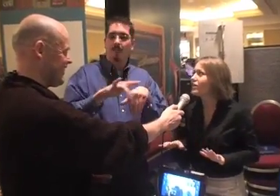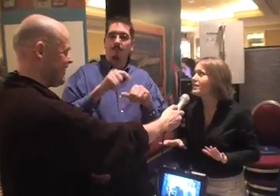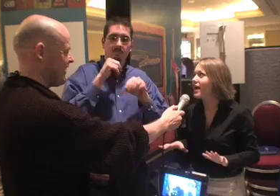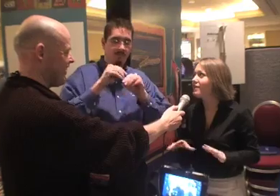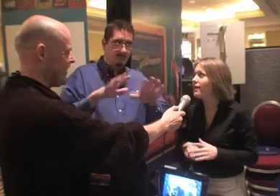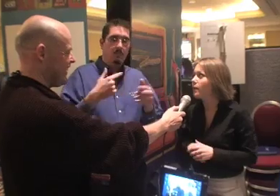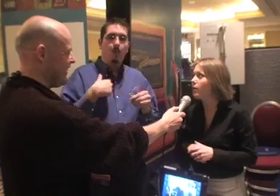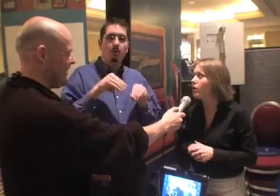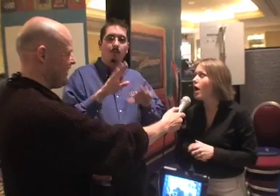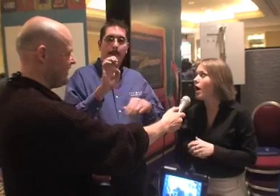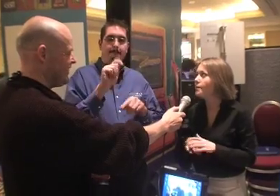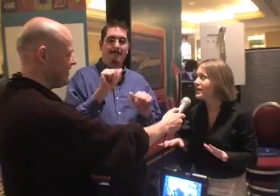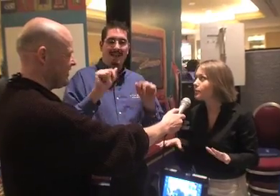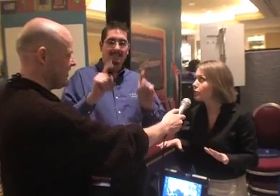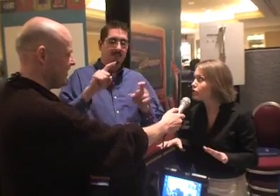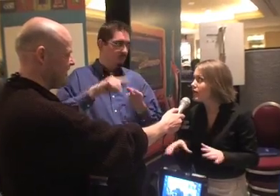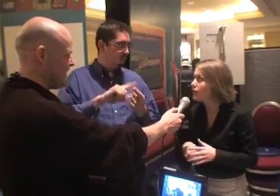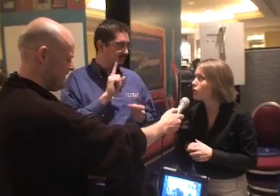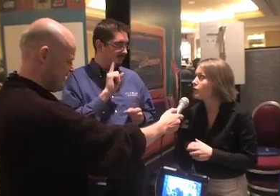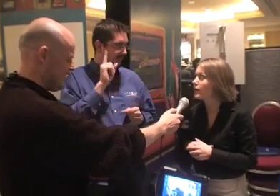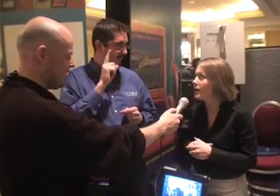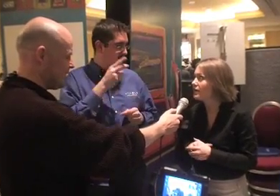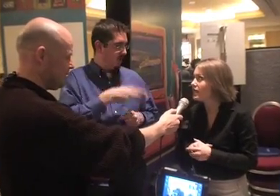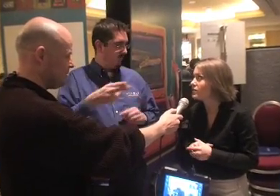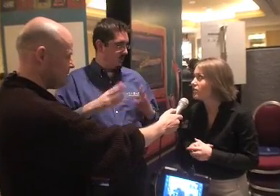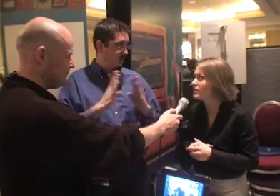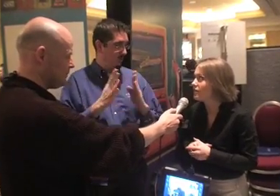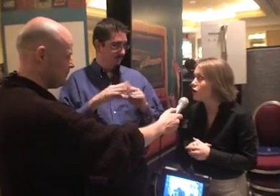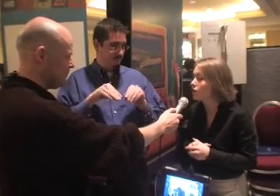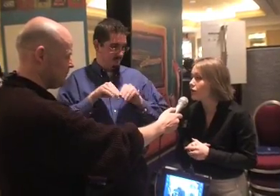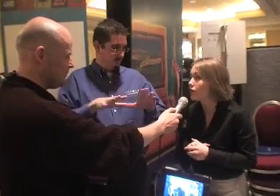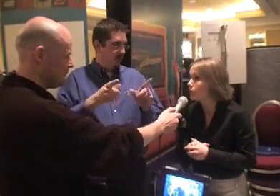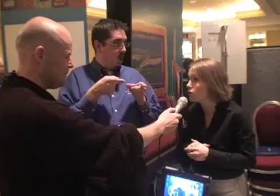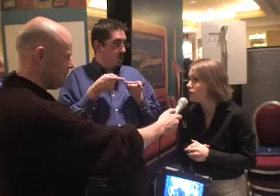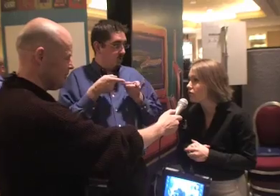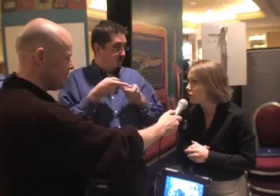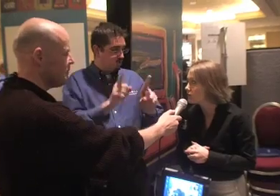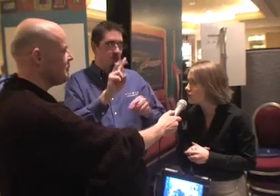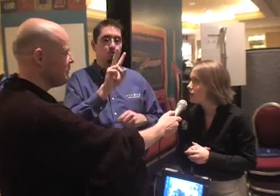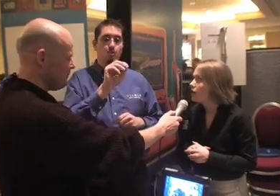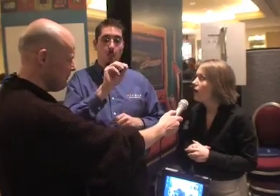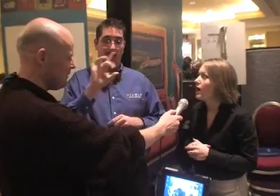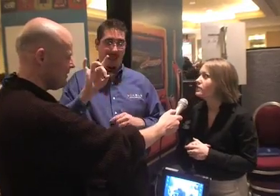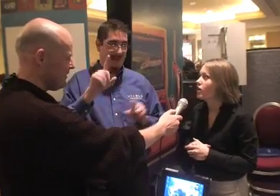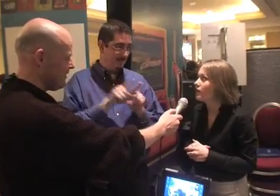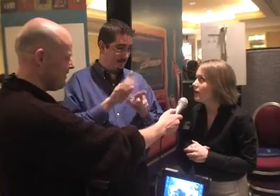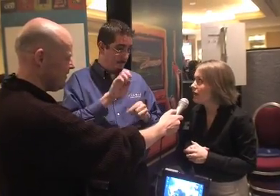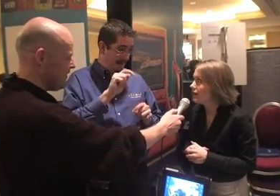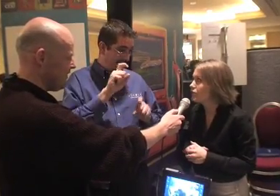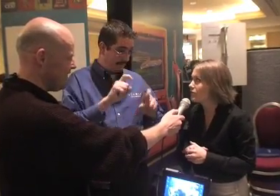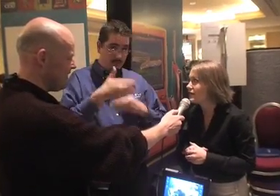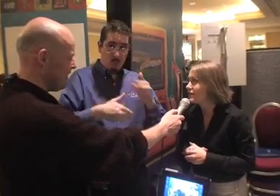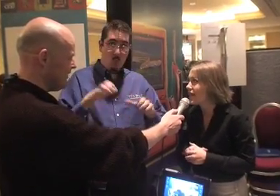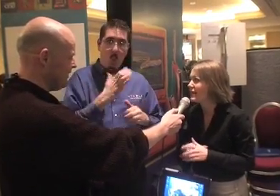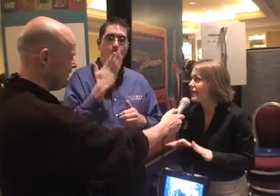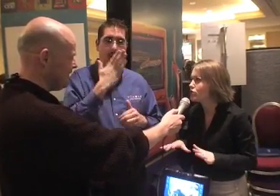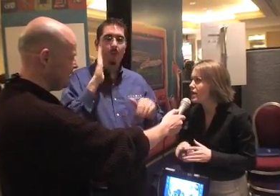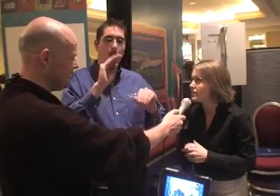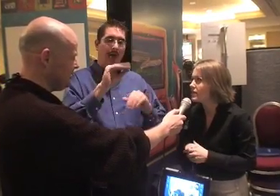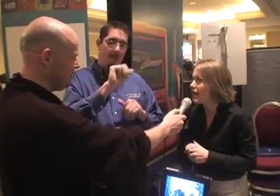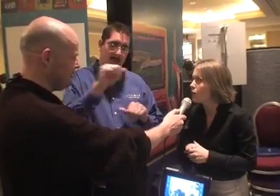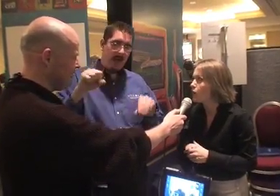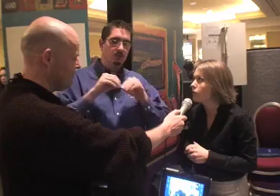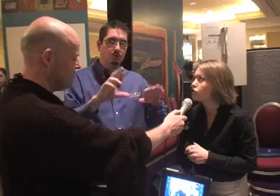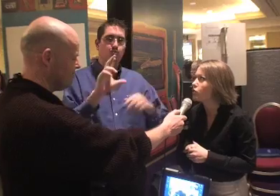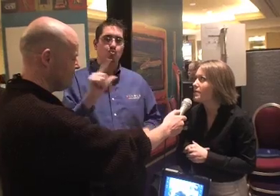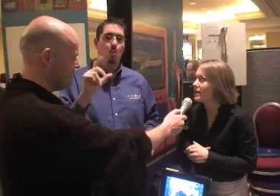Currently, it's not available. Mass-producing, we're doing a beta test to the deaf and hard of hearing community first. In 2008, late